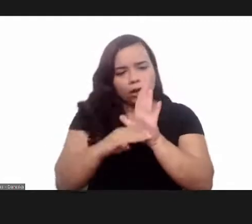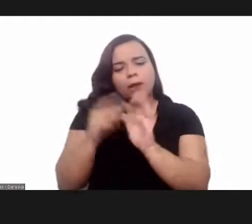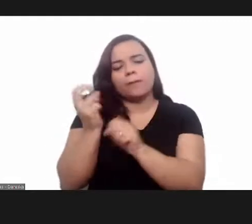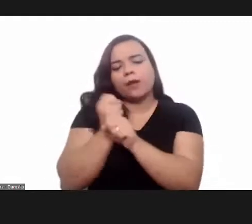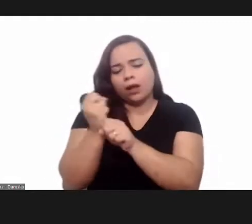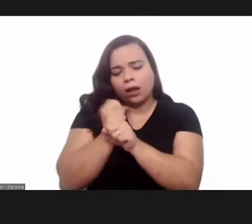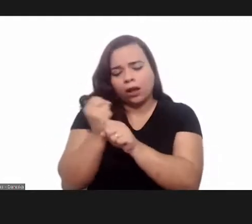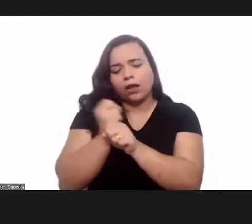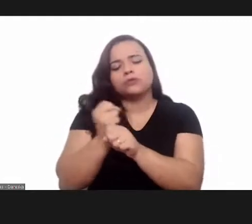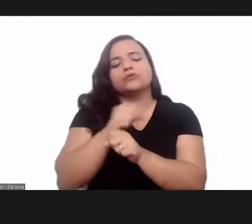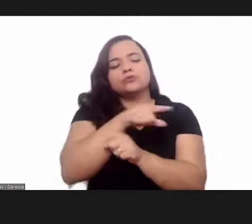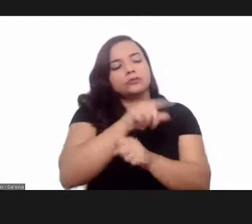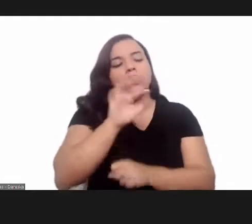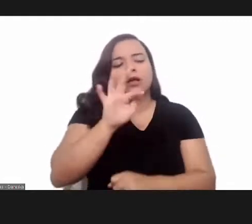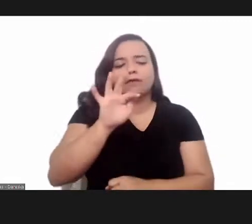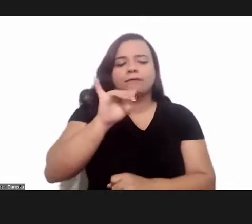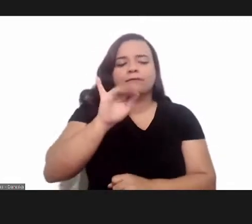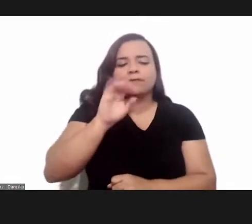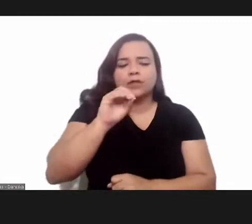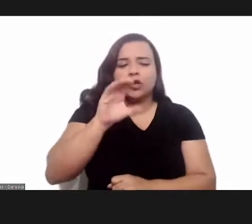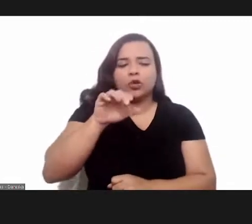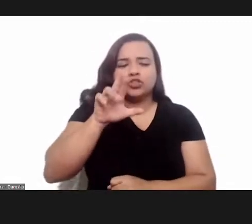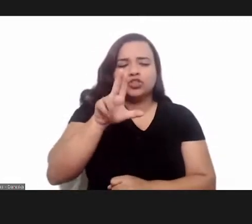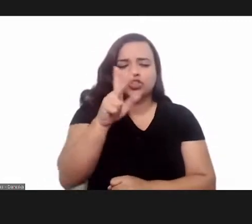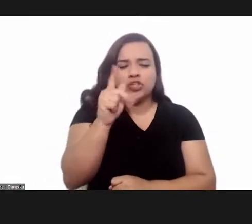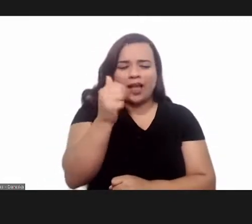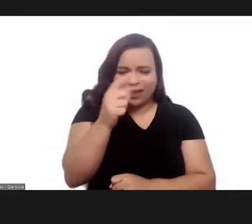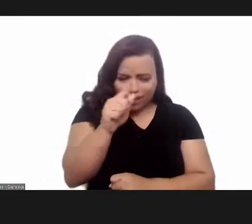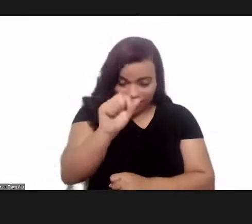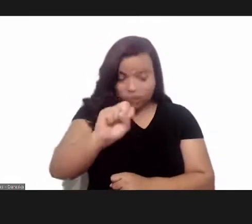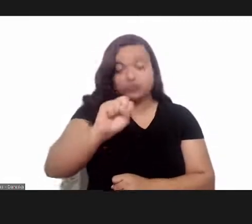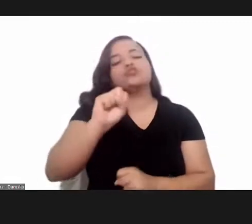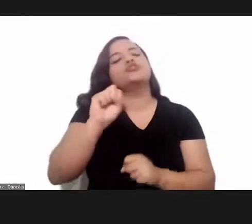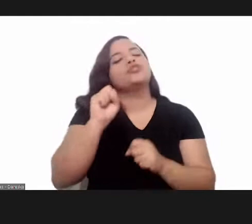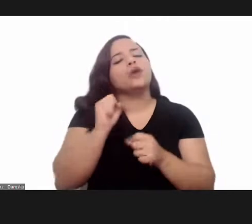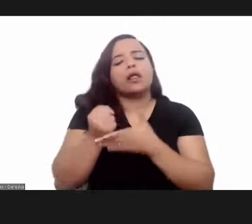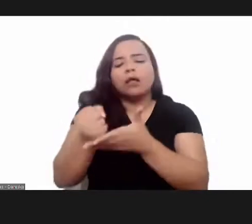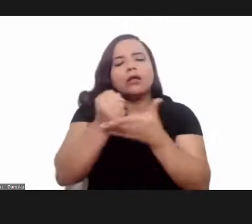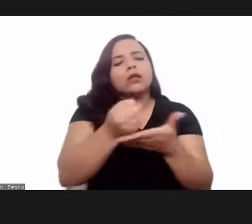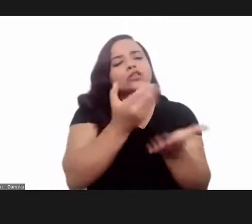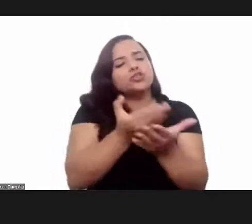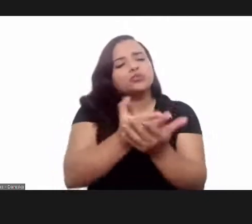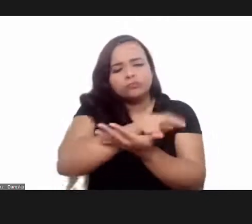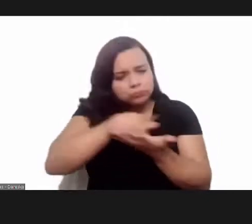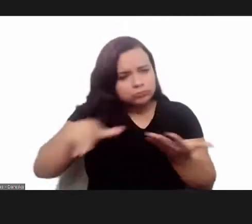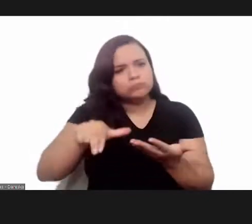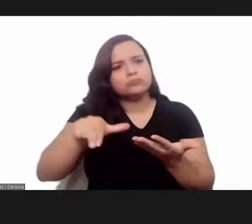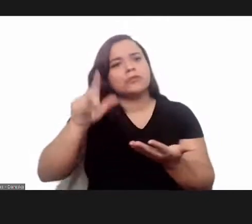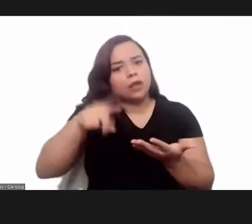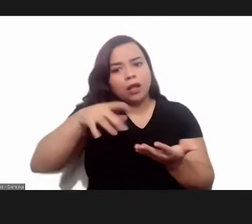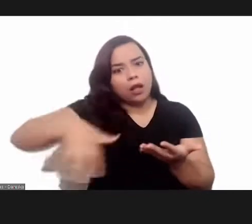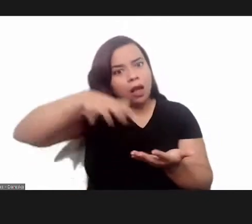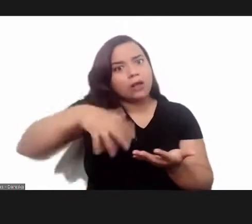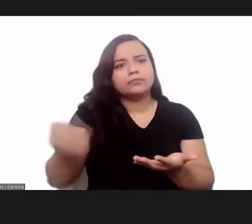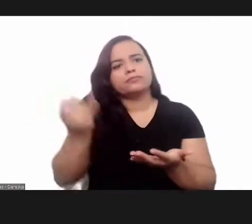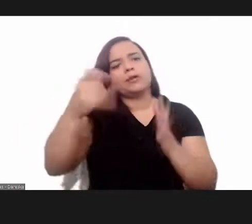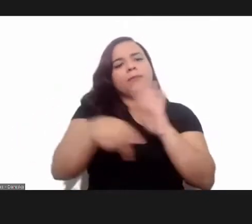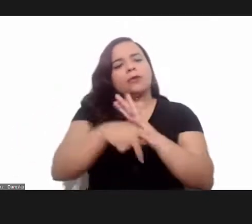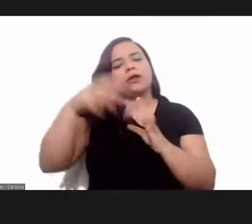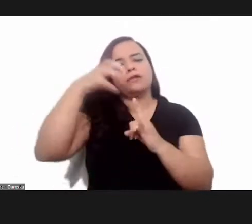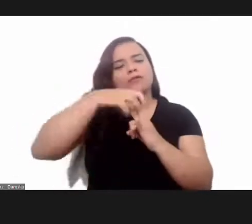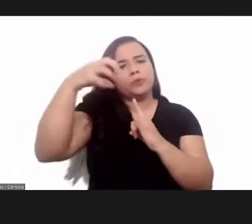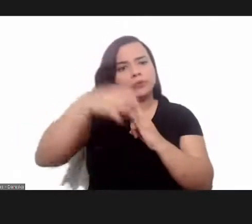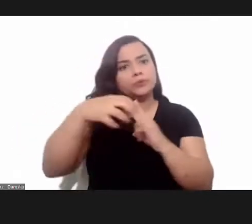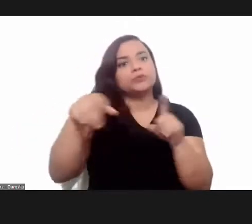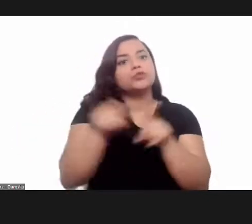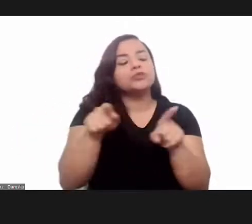several years at field cruz leading to the study of several the frontline studies at field cruz and the